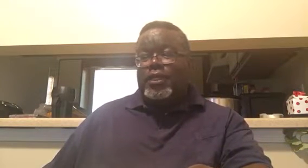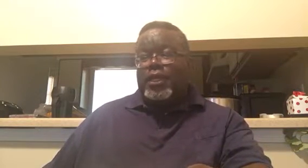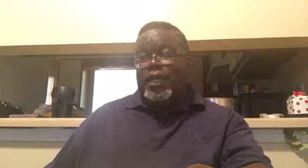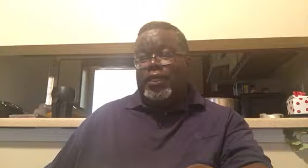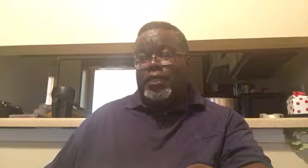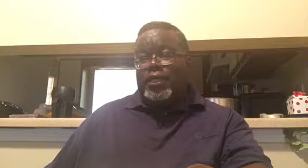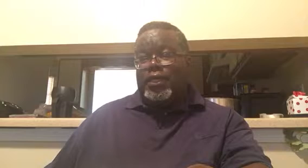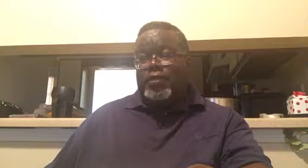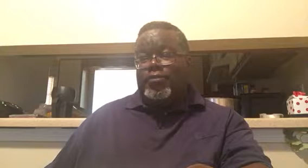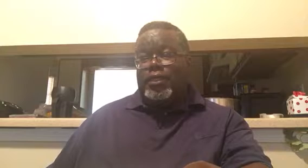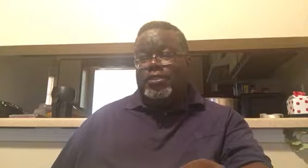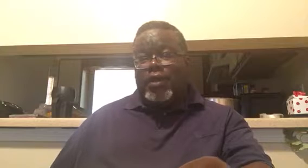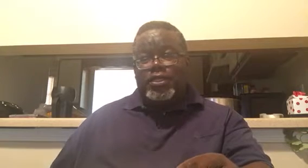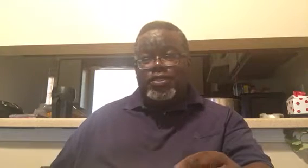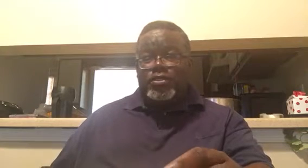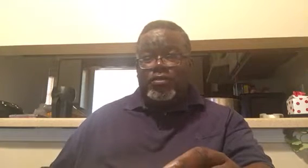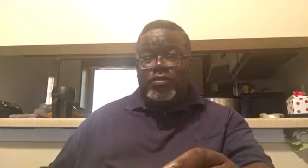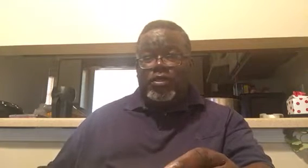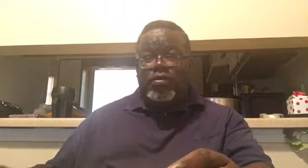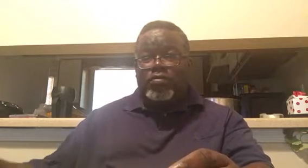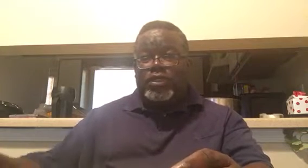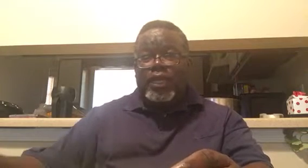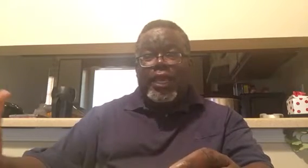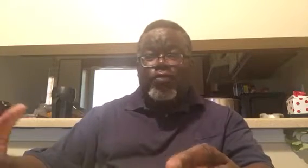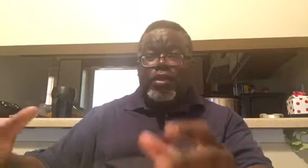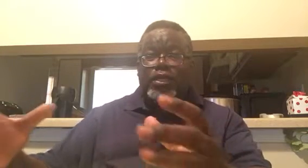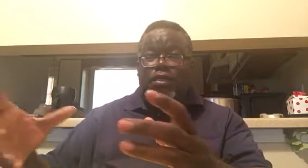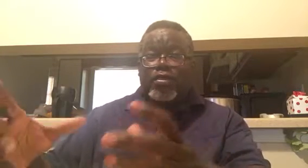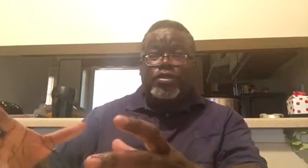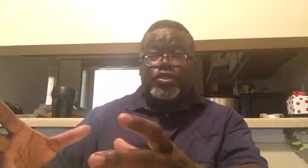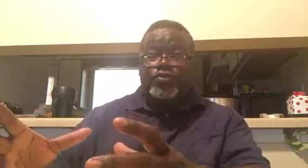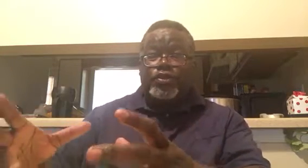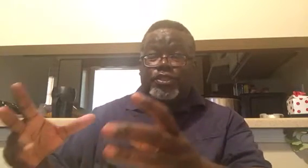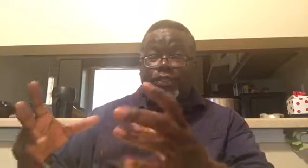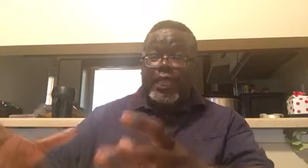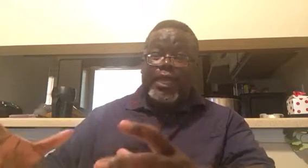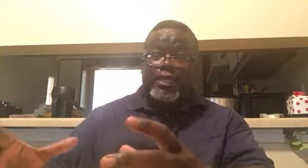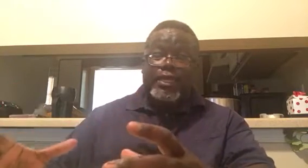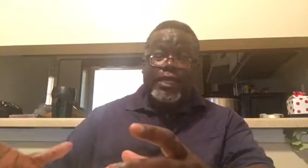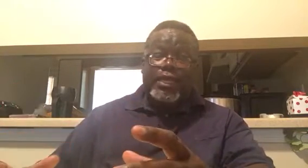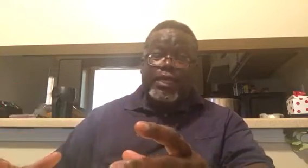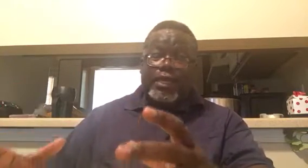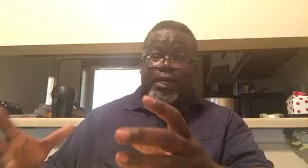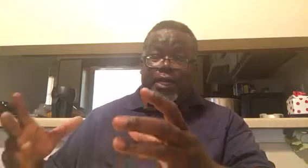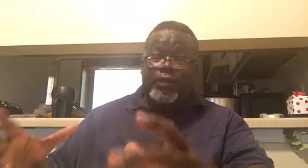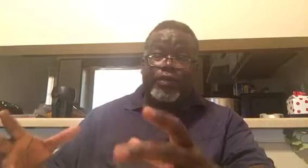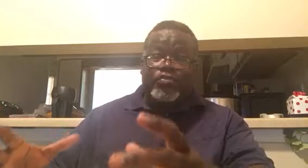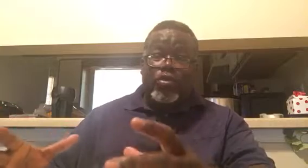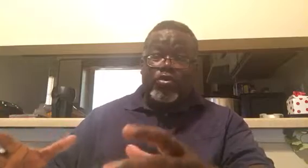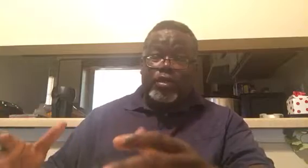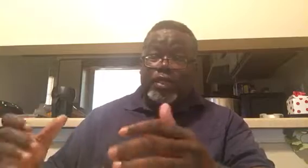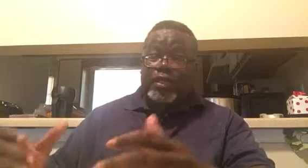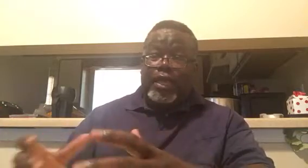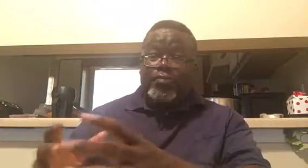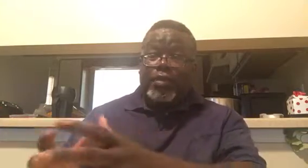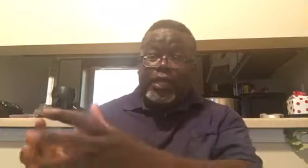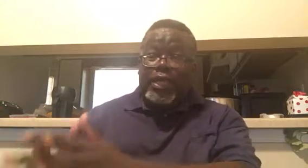And so I just, you know, today I want to encourage you to stand in this word and believe